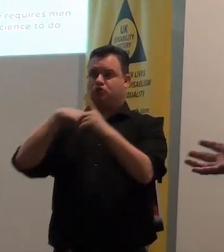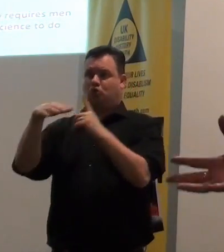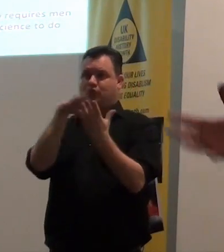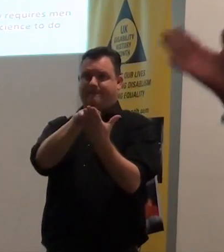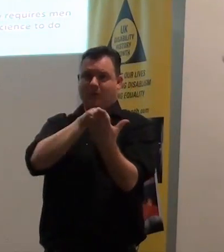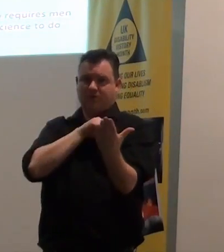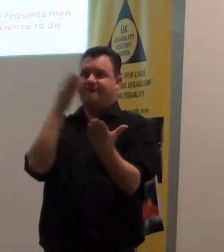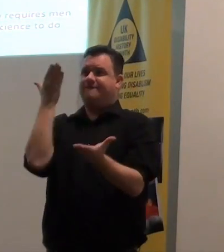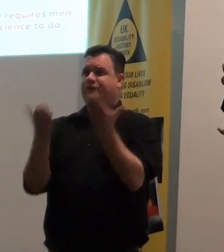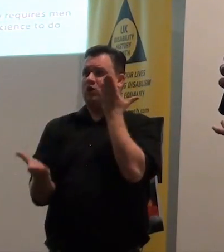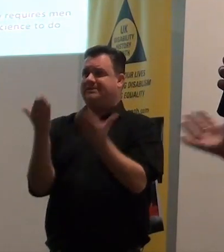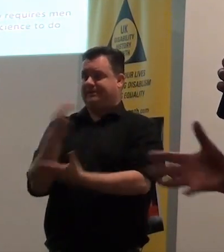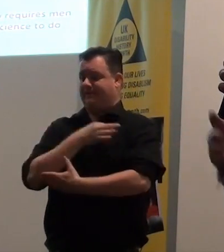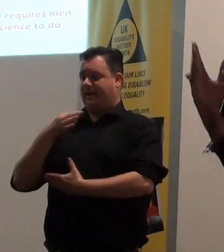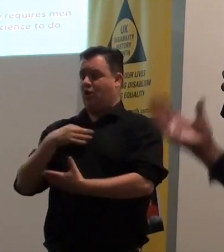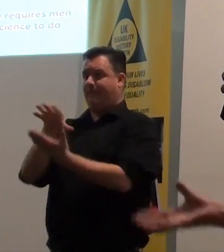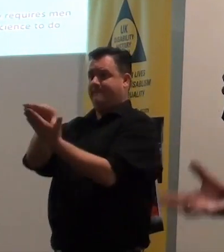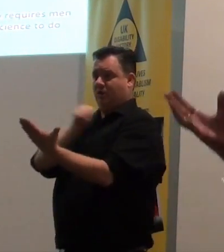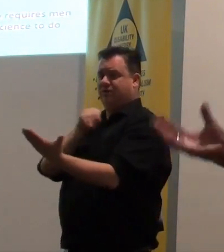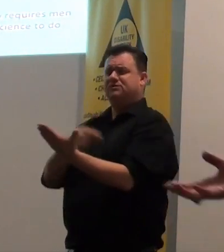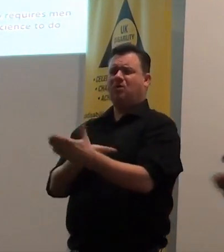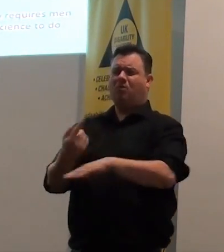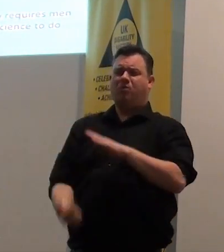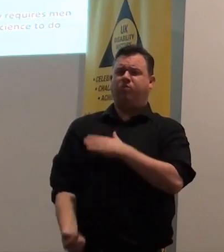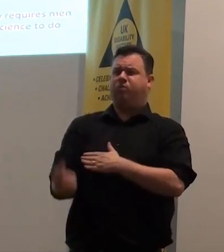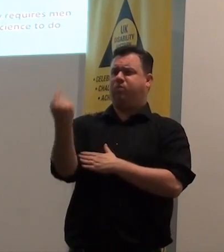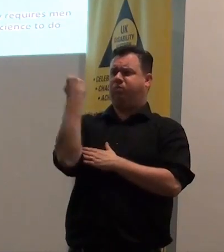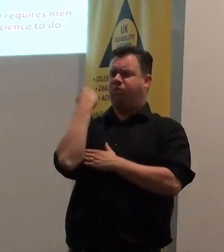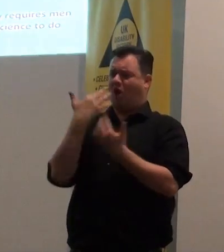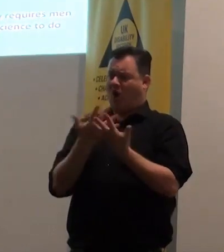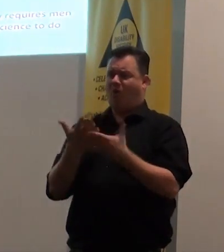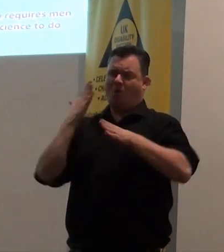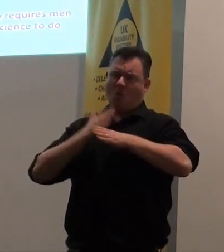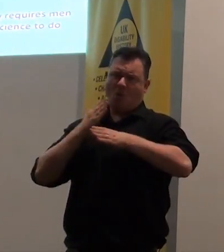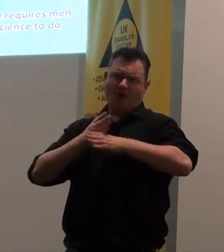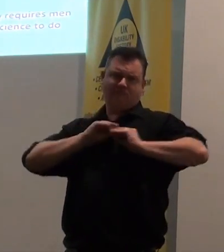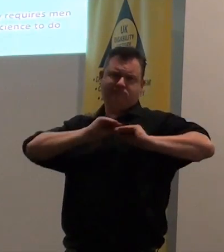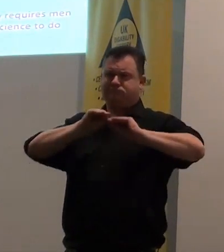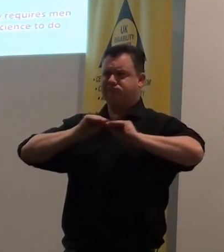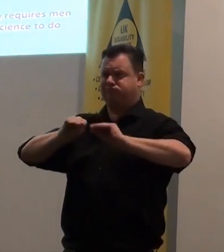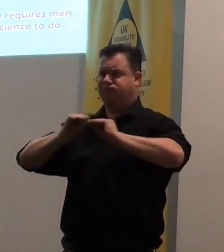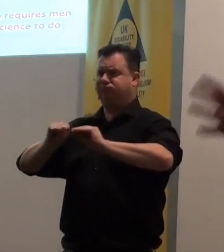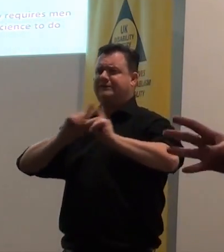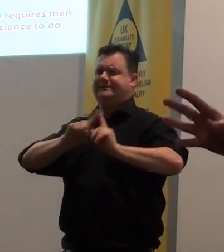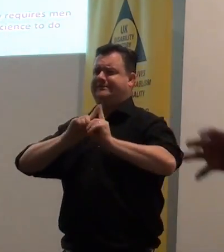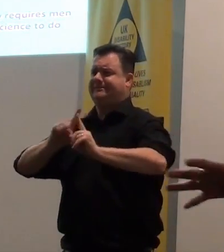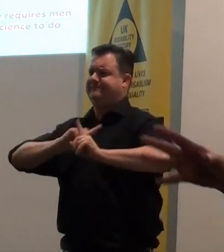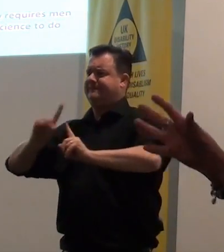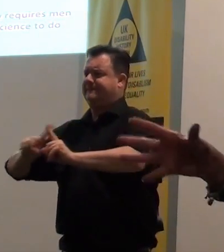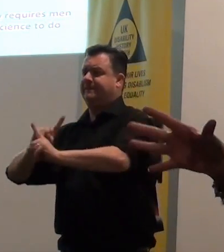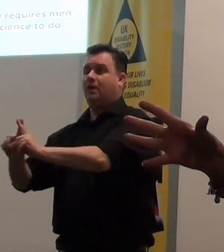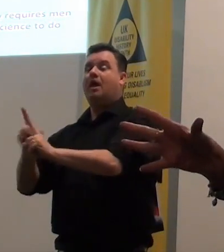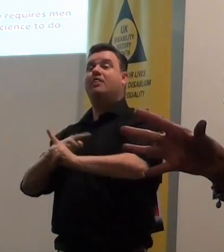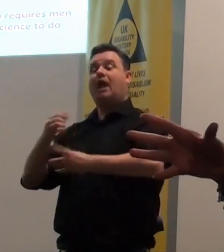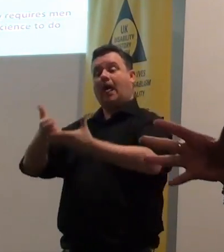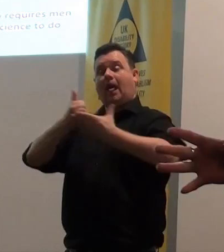versus the medical model. So a long time ago, we did lots of work around that and educated our teachers about it. And it did structure the way